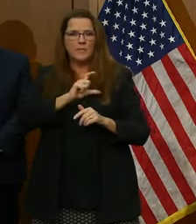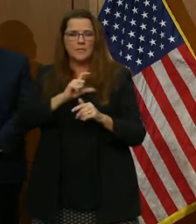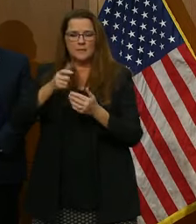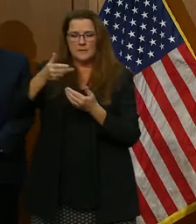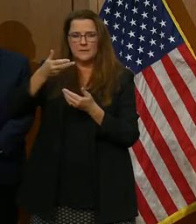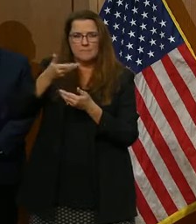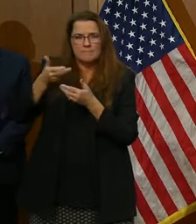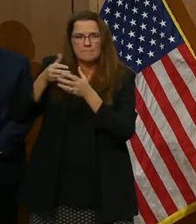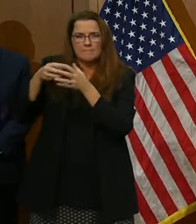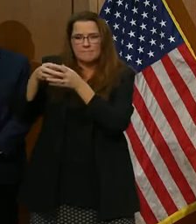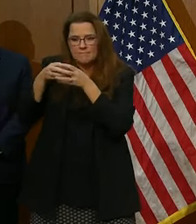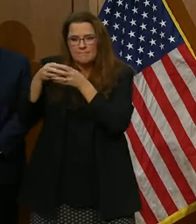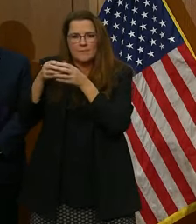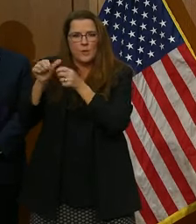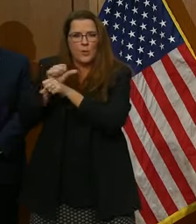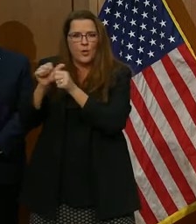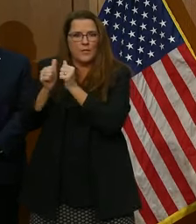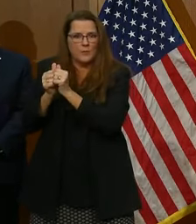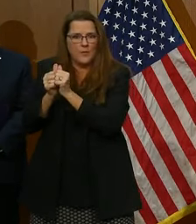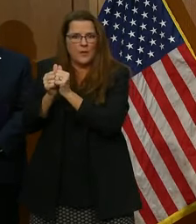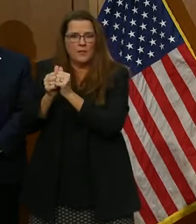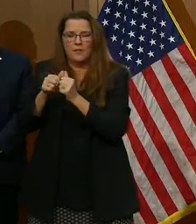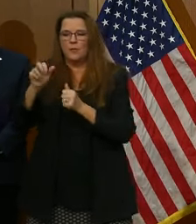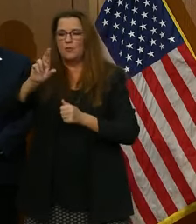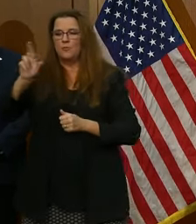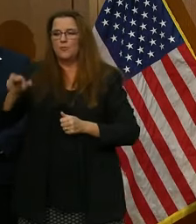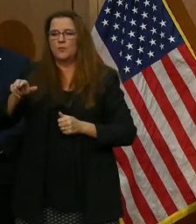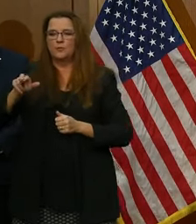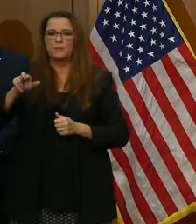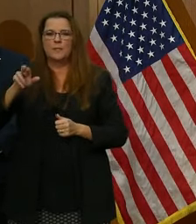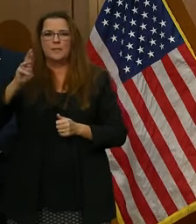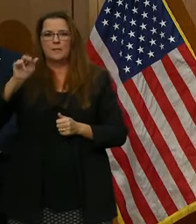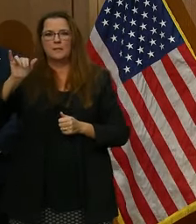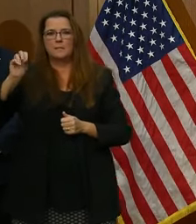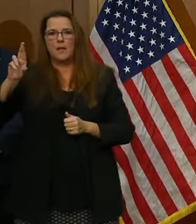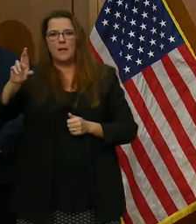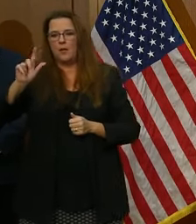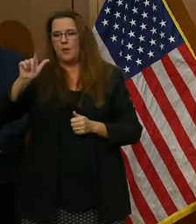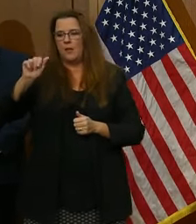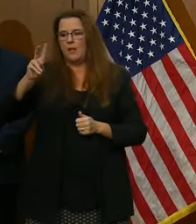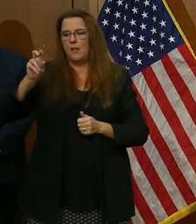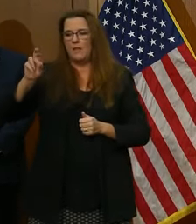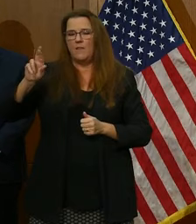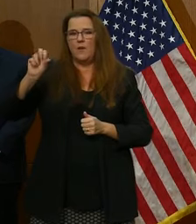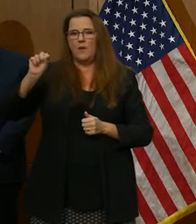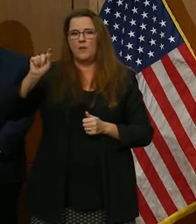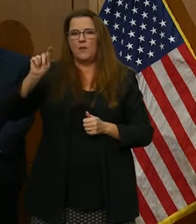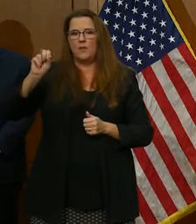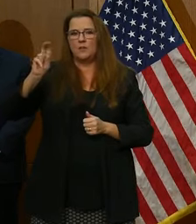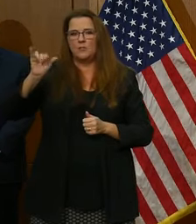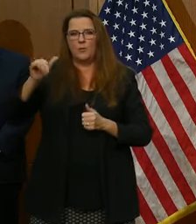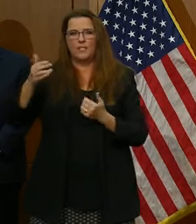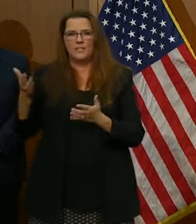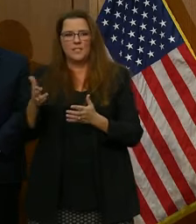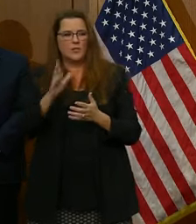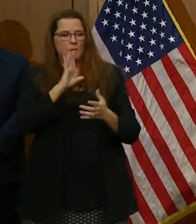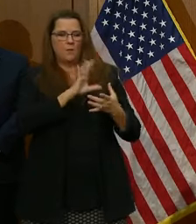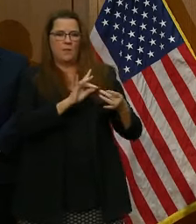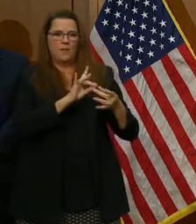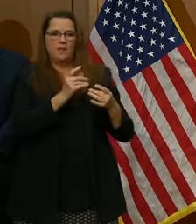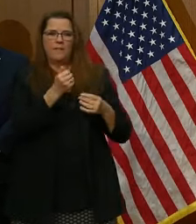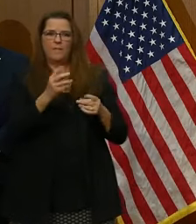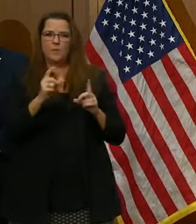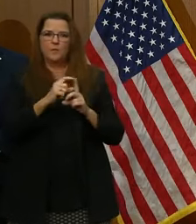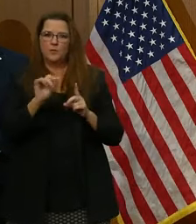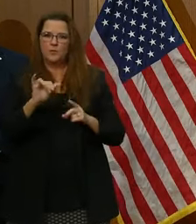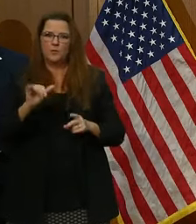coordination. Richmond Mayor LeVar Stoney is here, and I'll ask him to say a few words. Mayor, thank you for being with us.